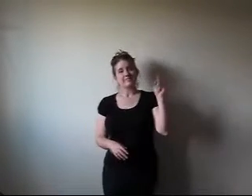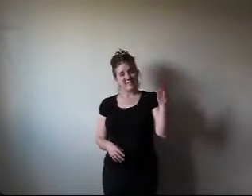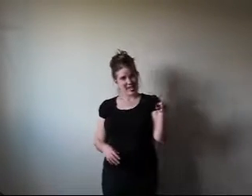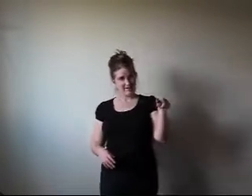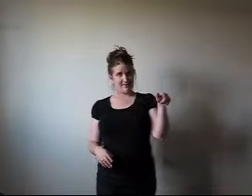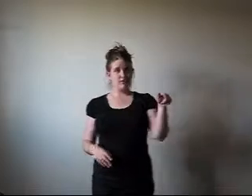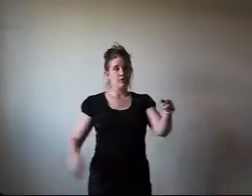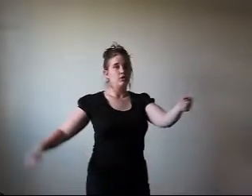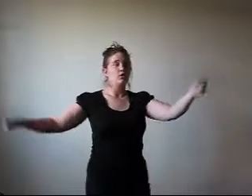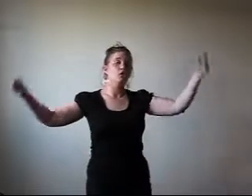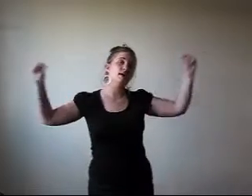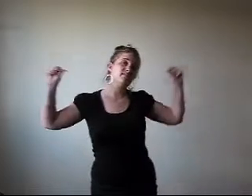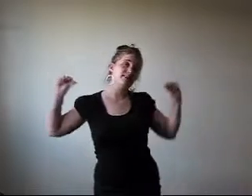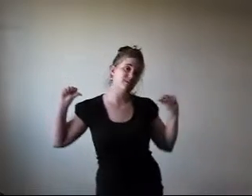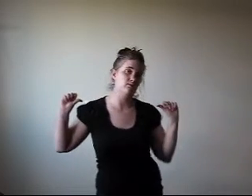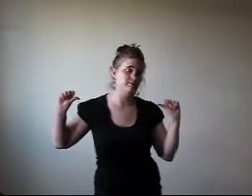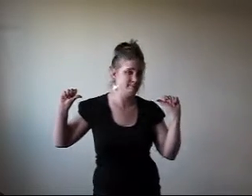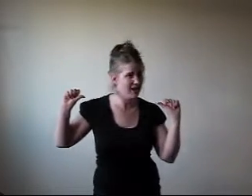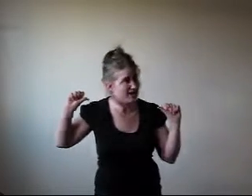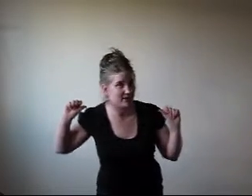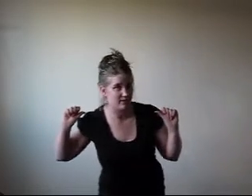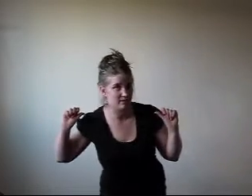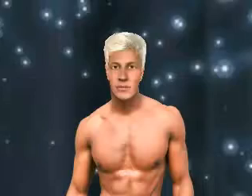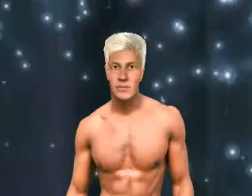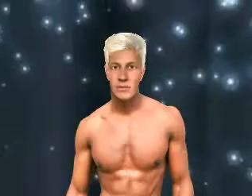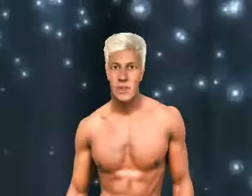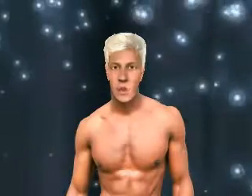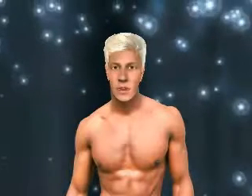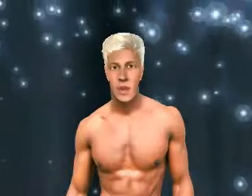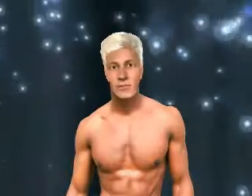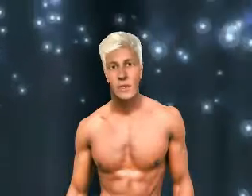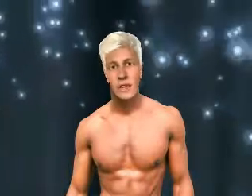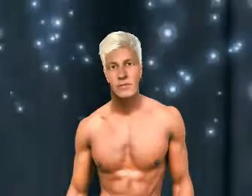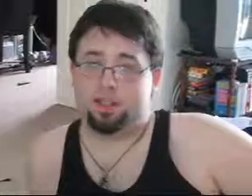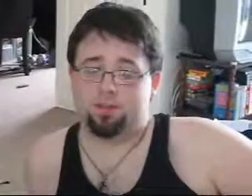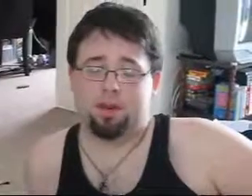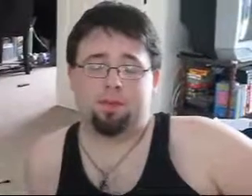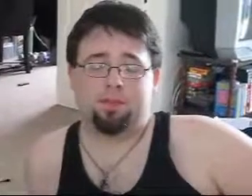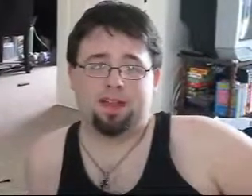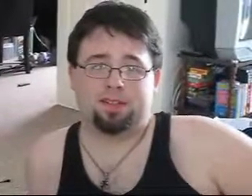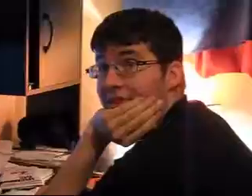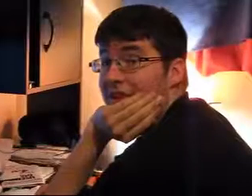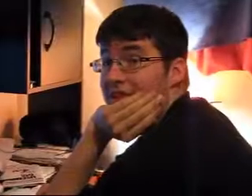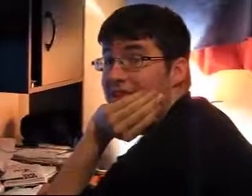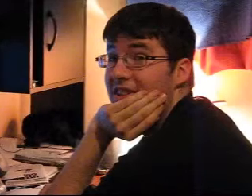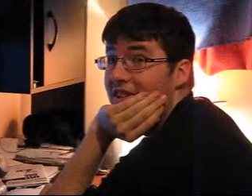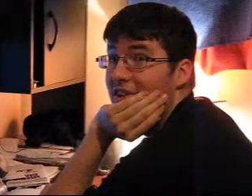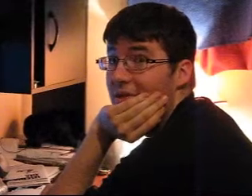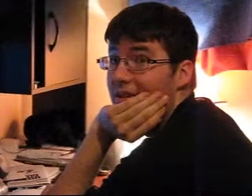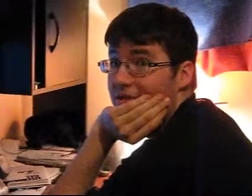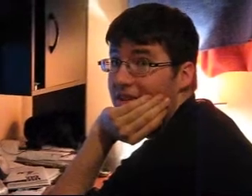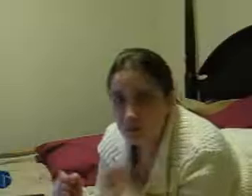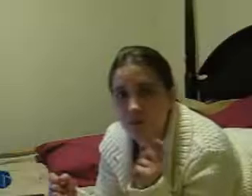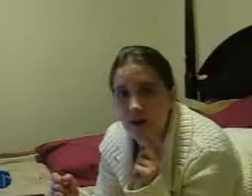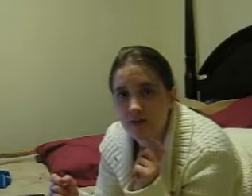said, you have to guess what mine are. You might want to hurry. Get your paper and pencil. Cause she's not going to wait for you. Well.